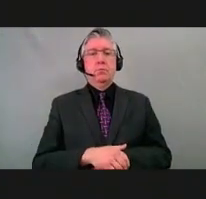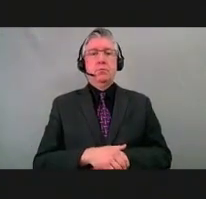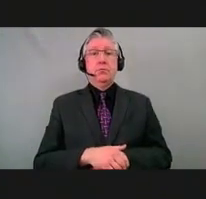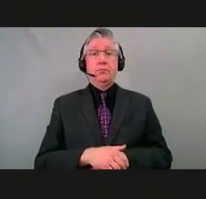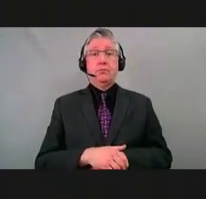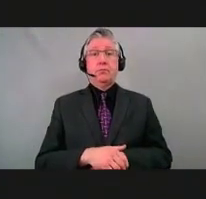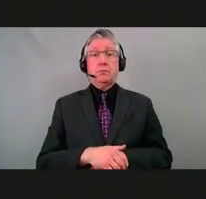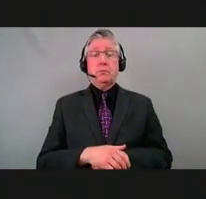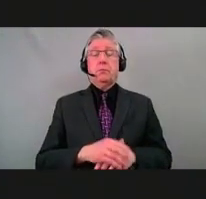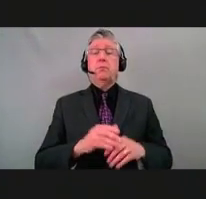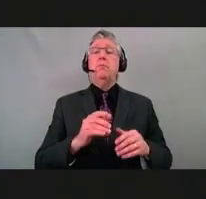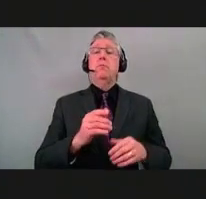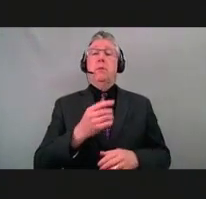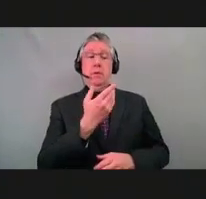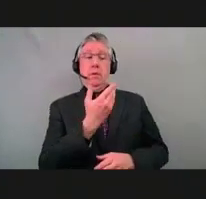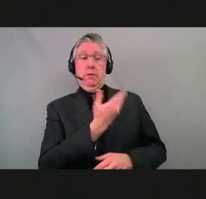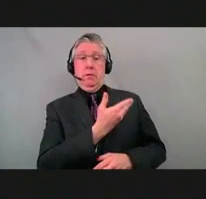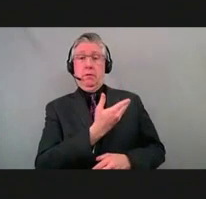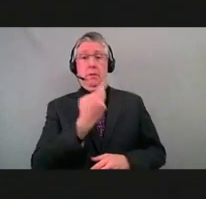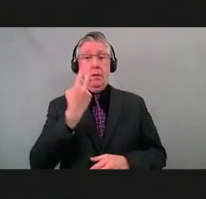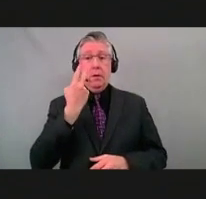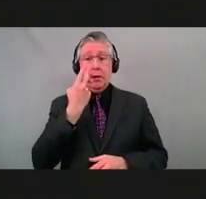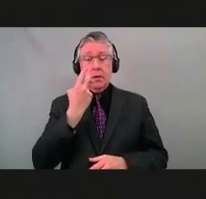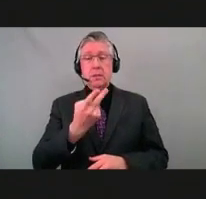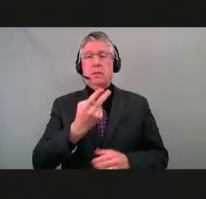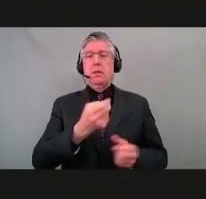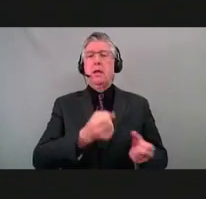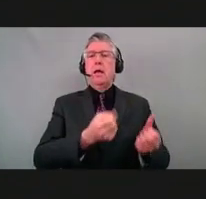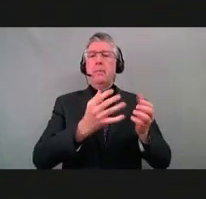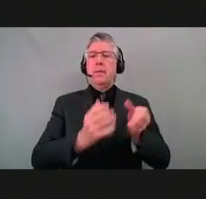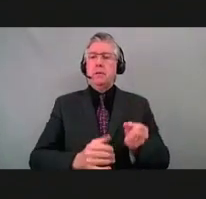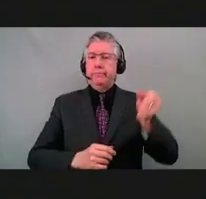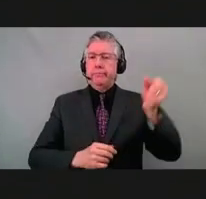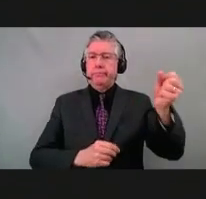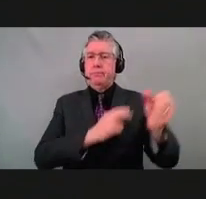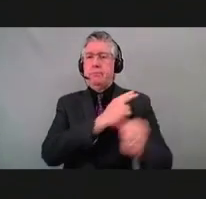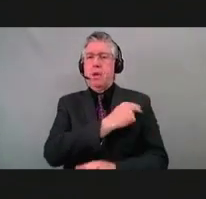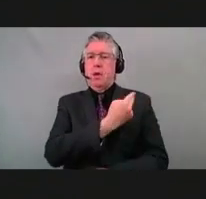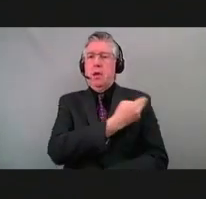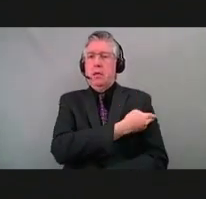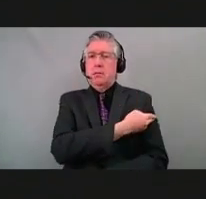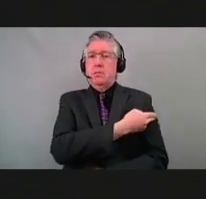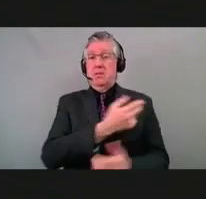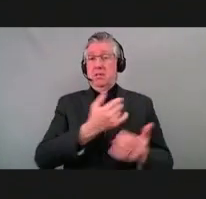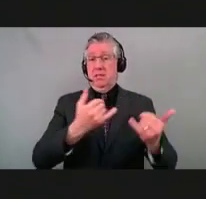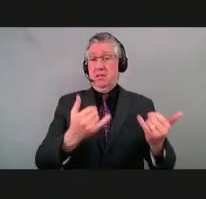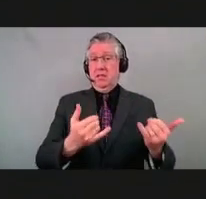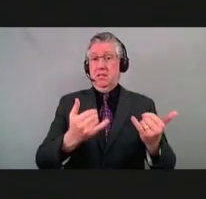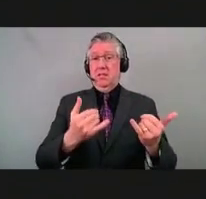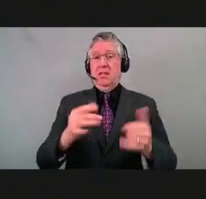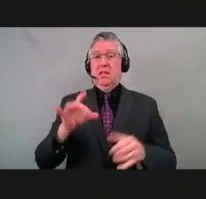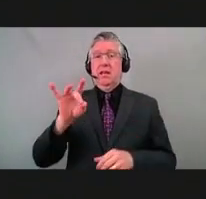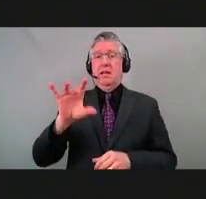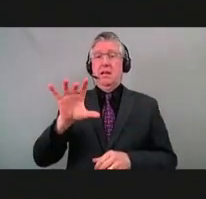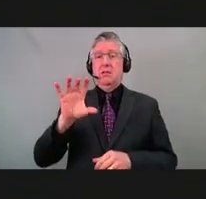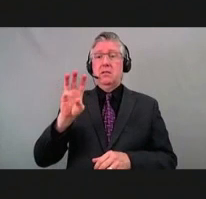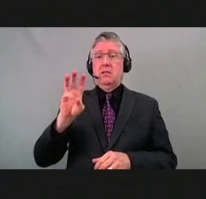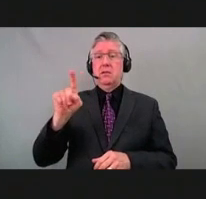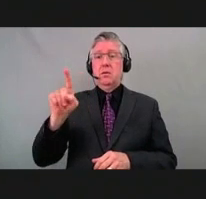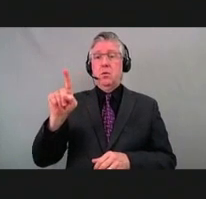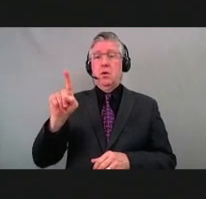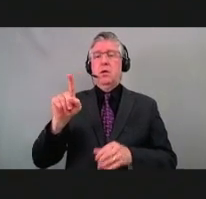And we continue to also see improvements in our hospitalization trends. You can see our current value is 861 COVID-19